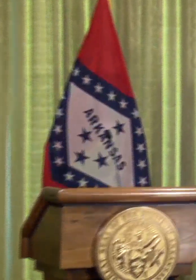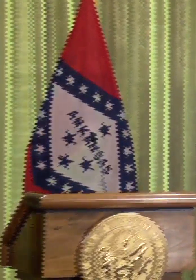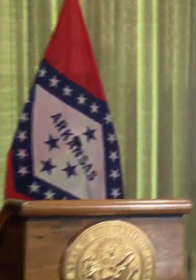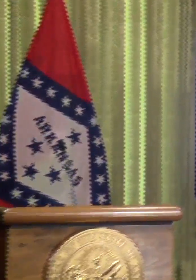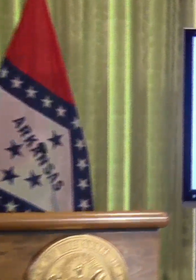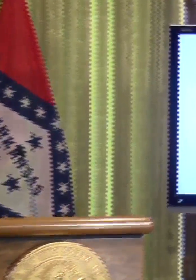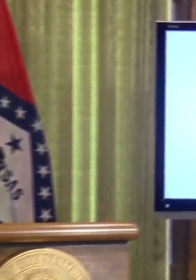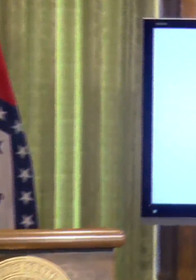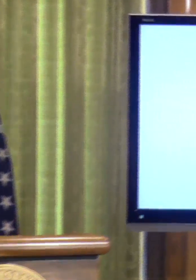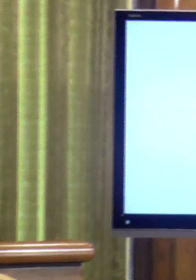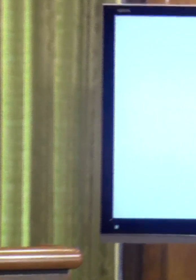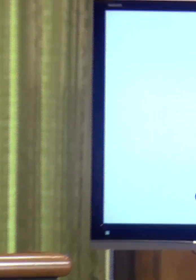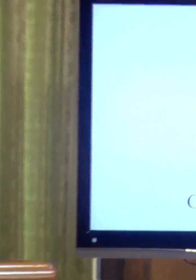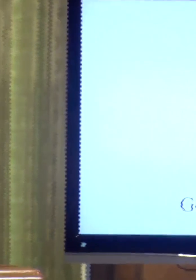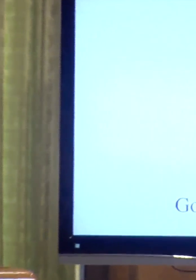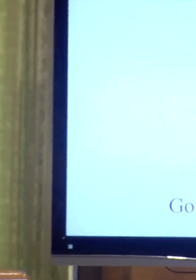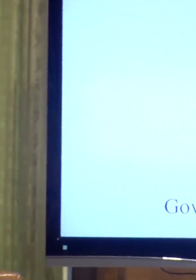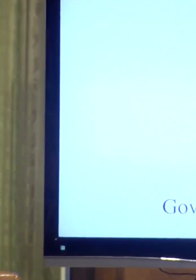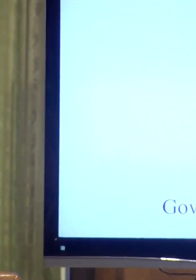Thank So I'm seeing the most careful secretary